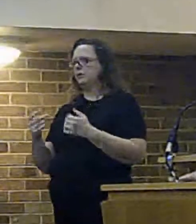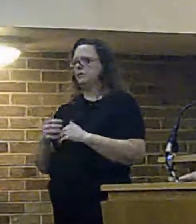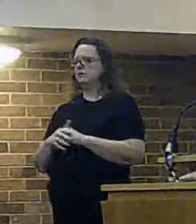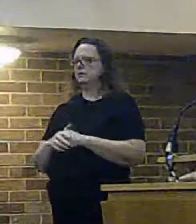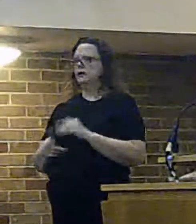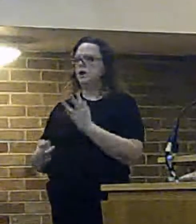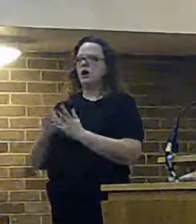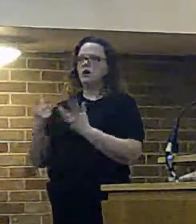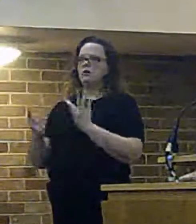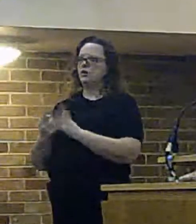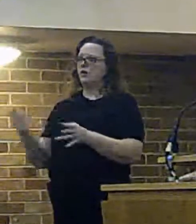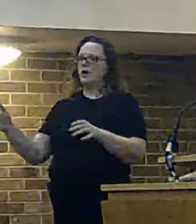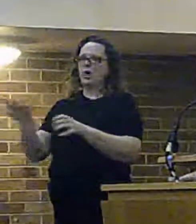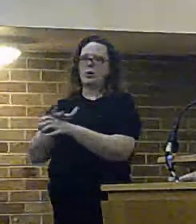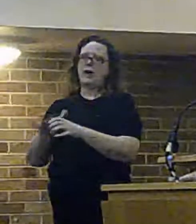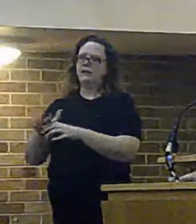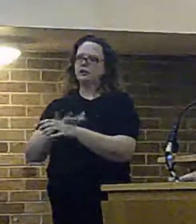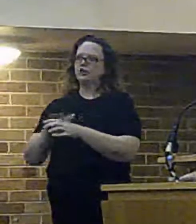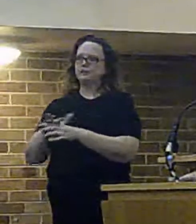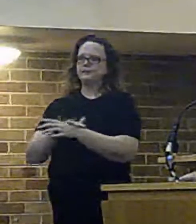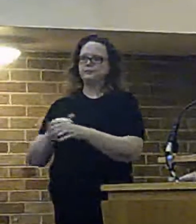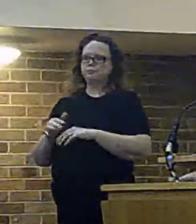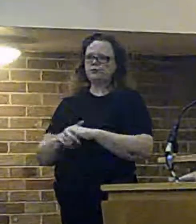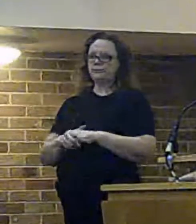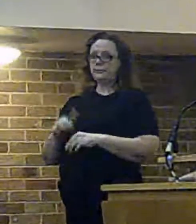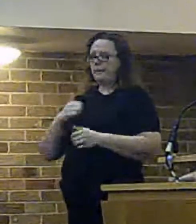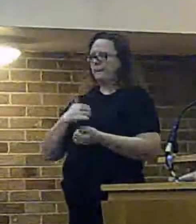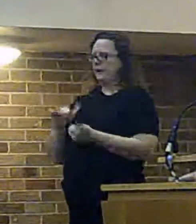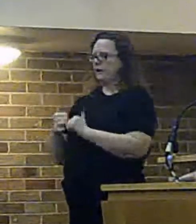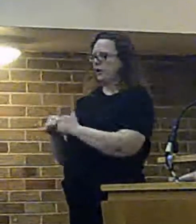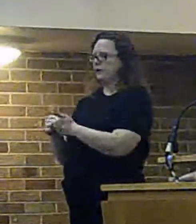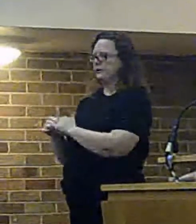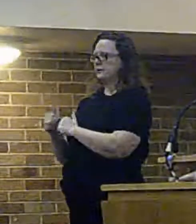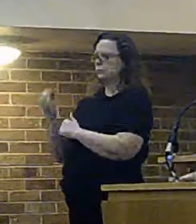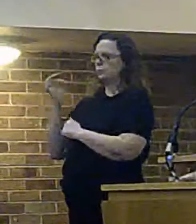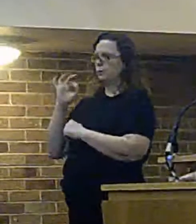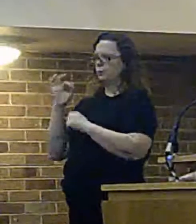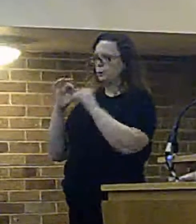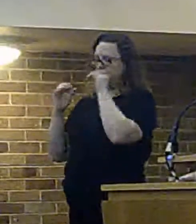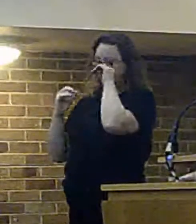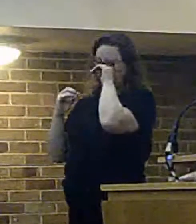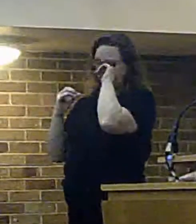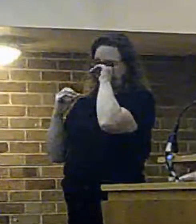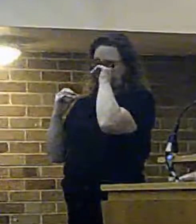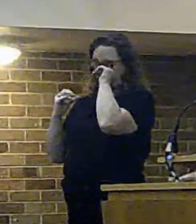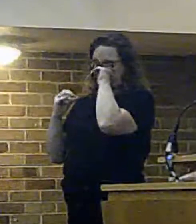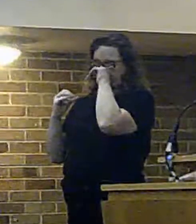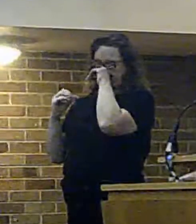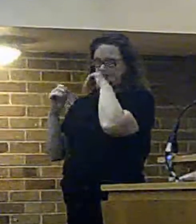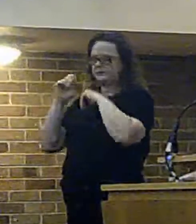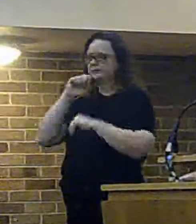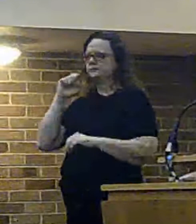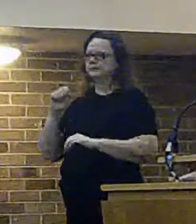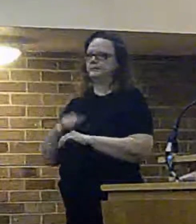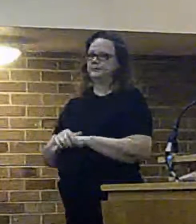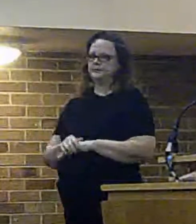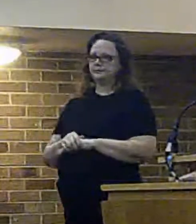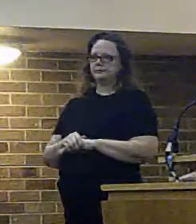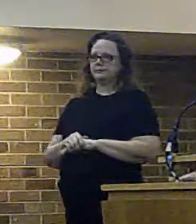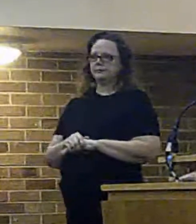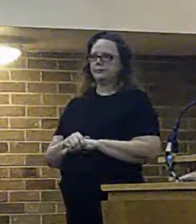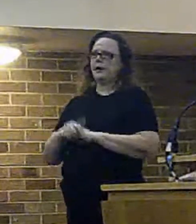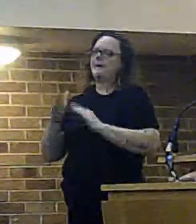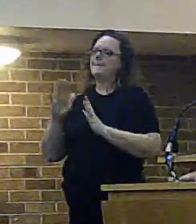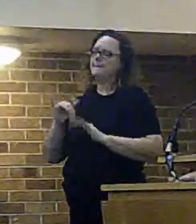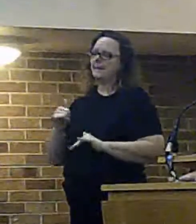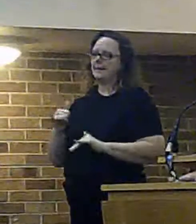another location as i'm sure with my colleagues in will that is not to say however that we may not still have